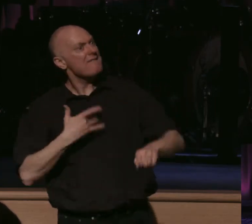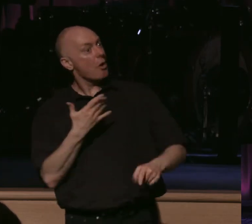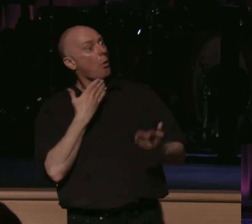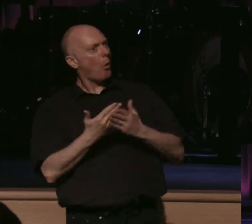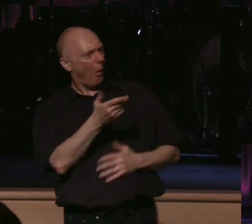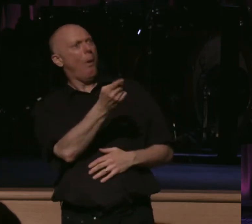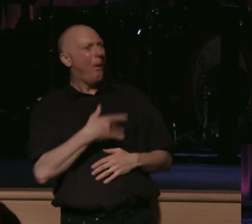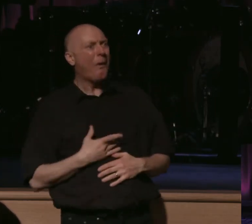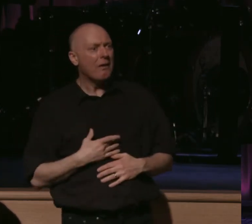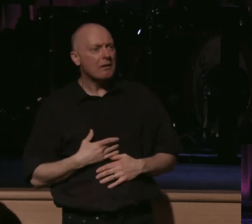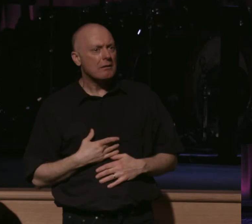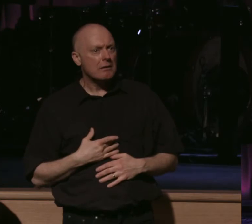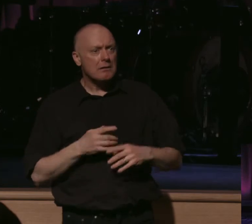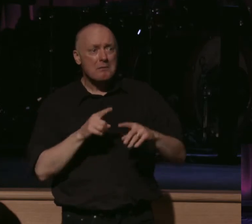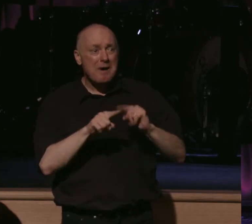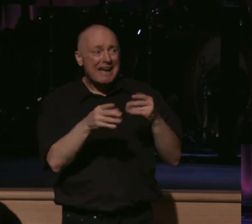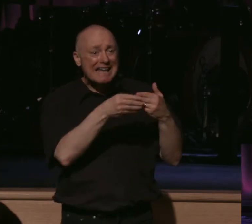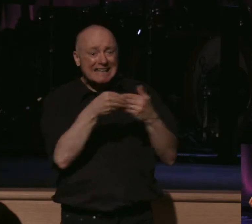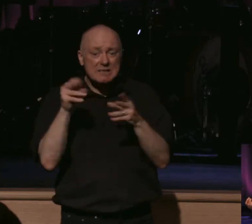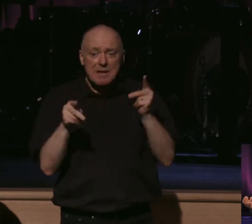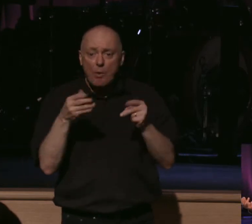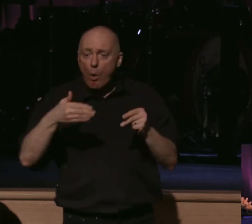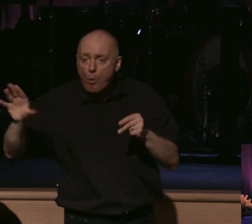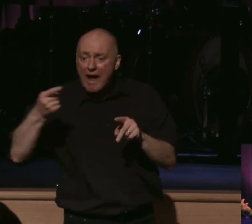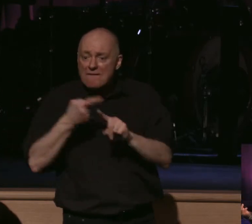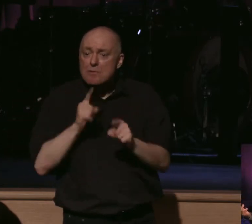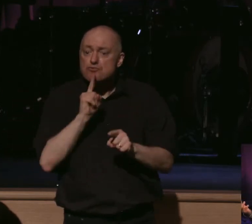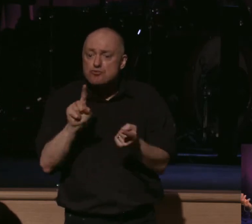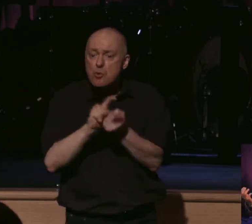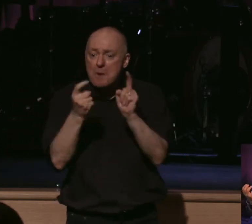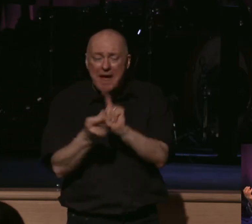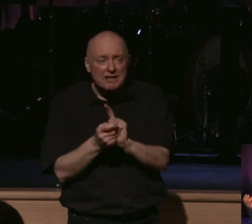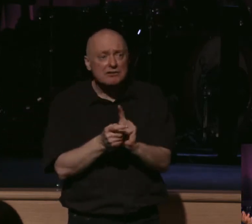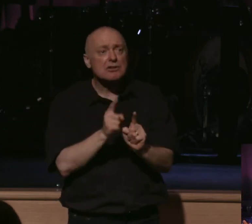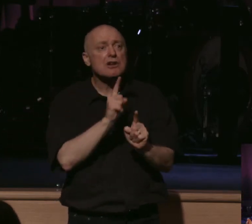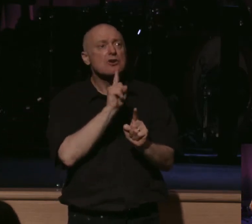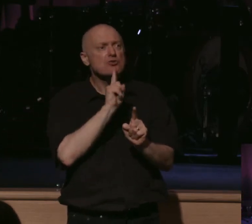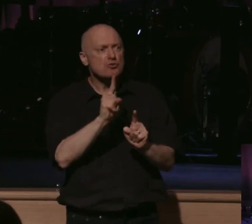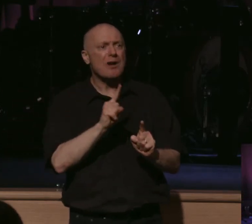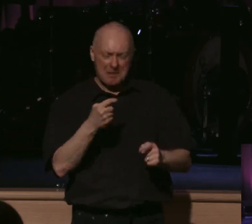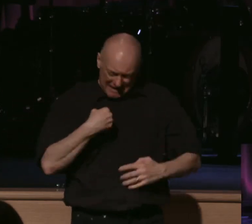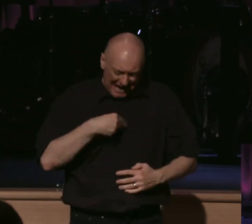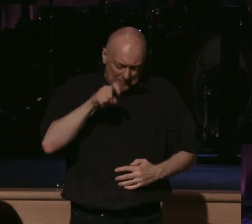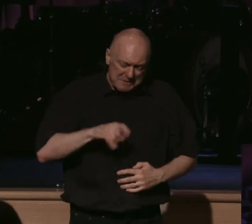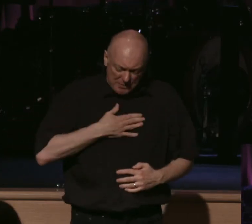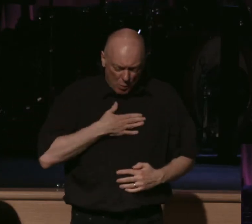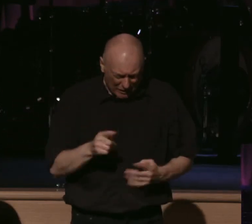But in the end of the day, leading people away from true repentance, true death to self, and true life in Jesus Christ.